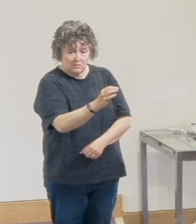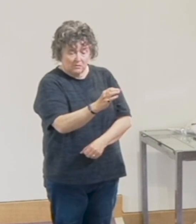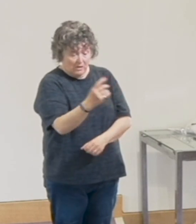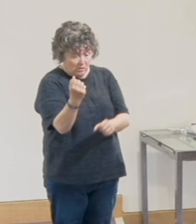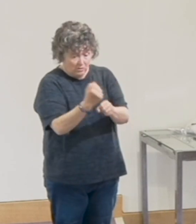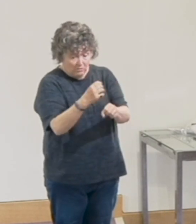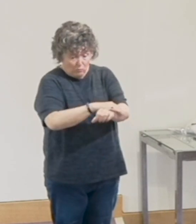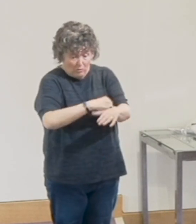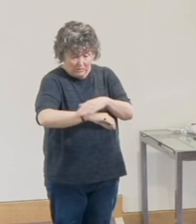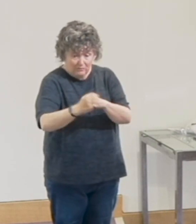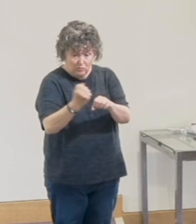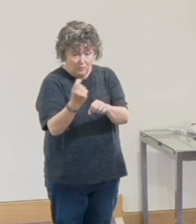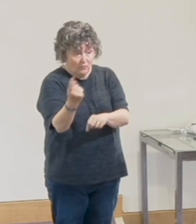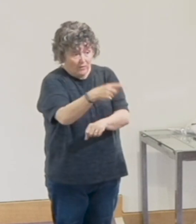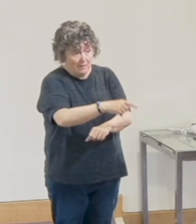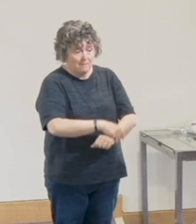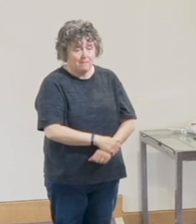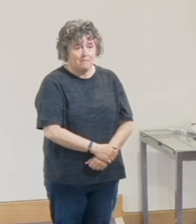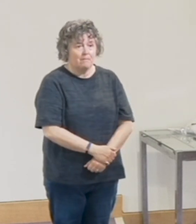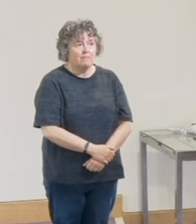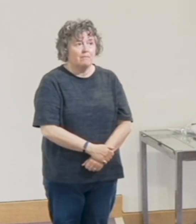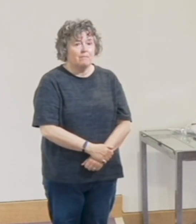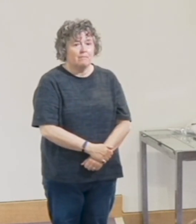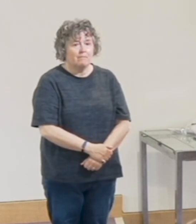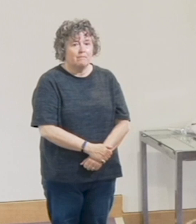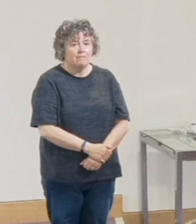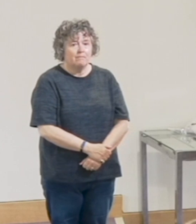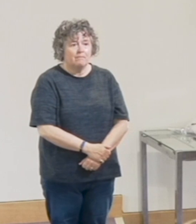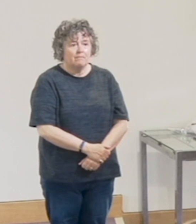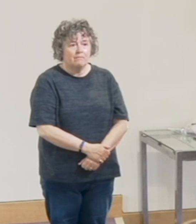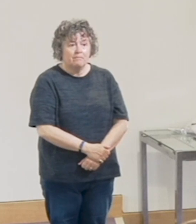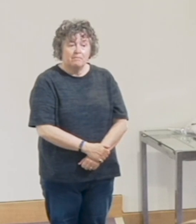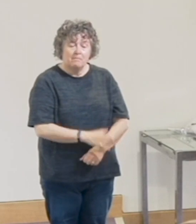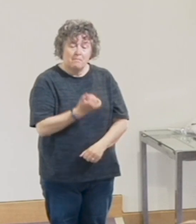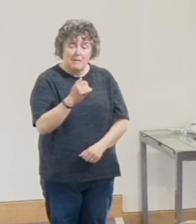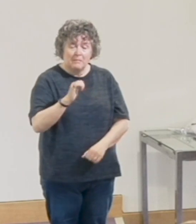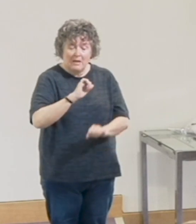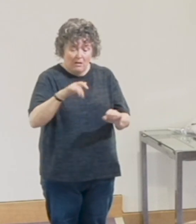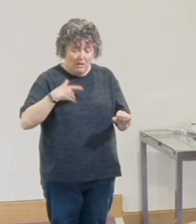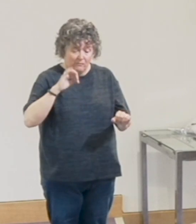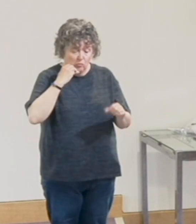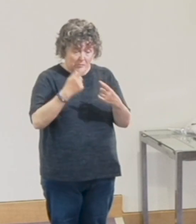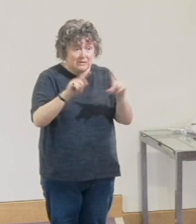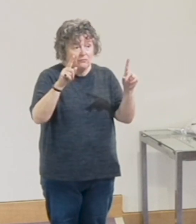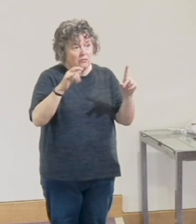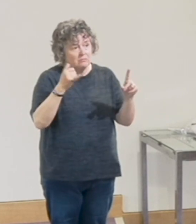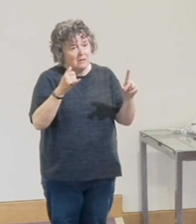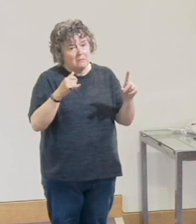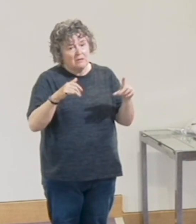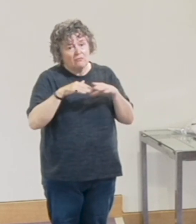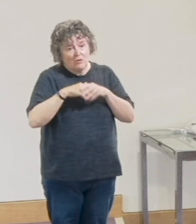see how different that makes our lives and the lives of those around us.